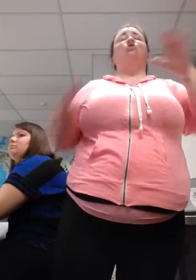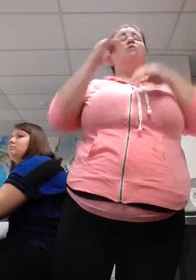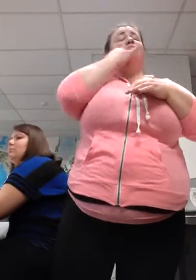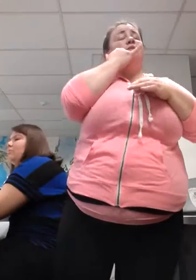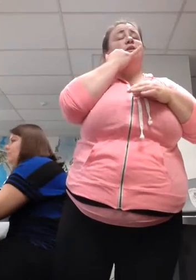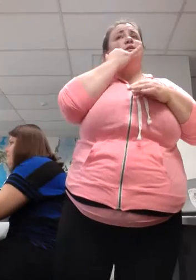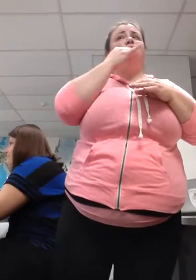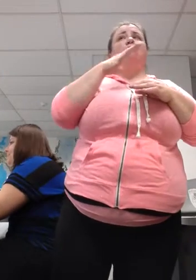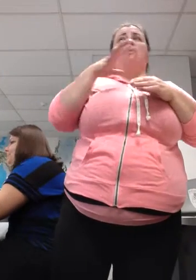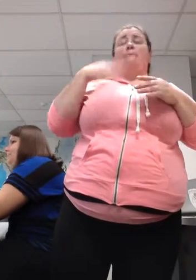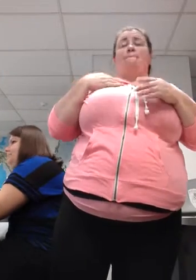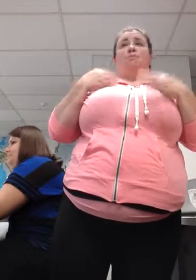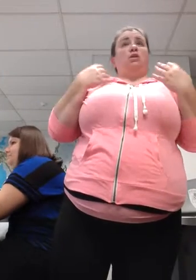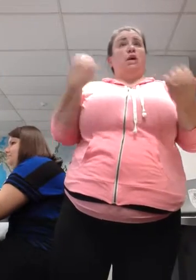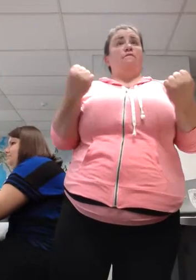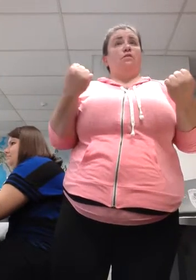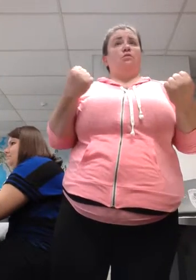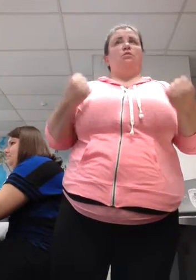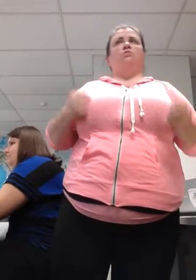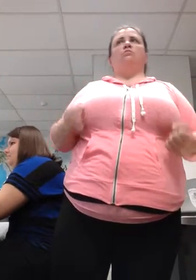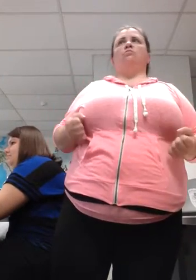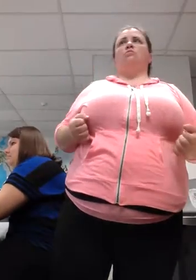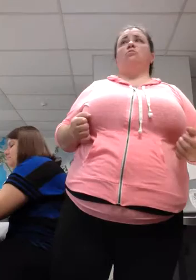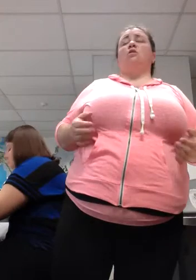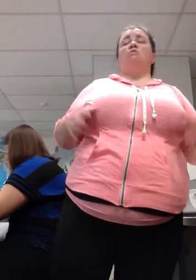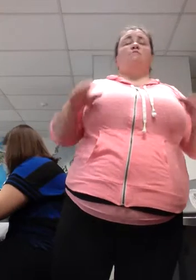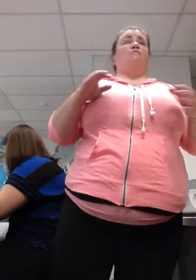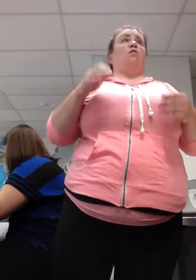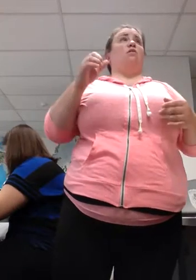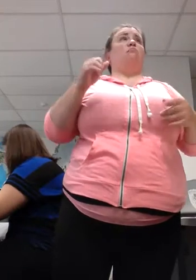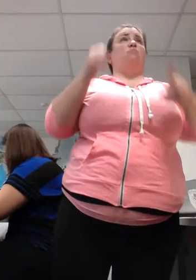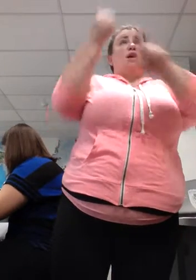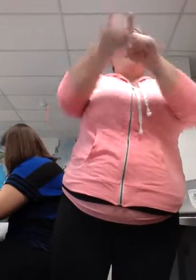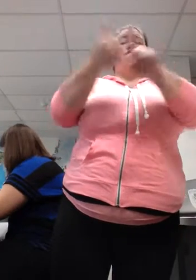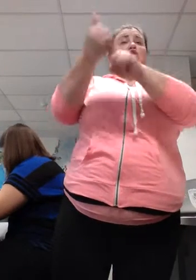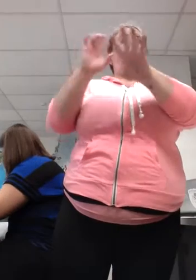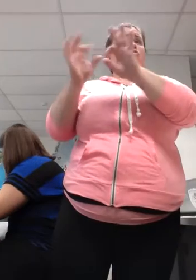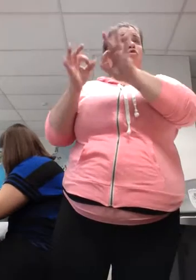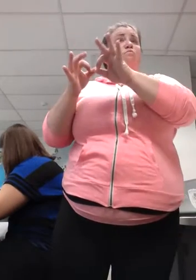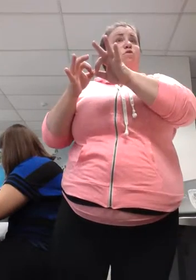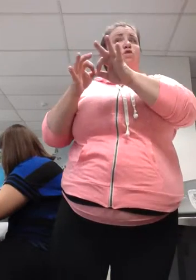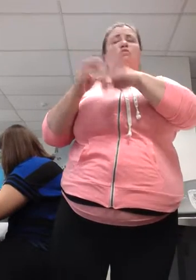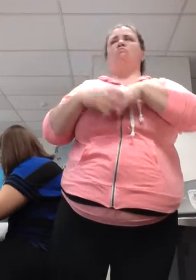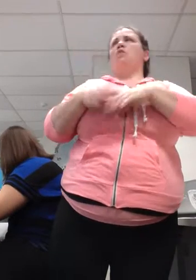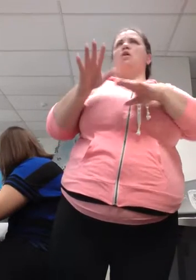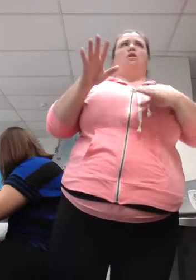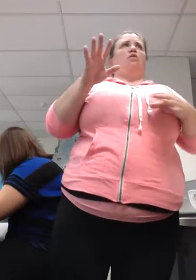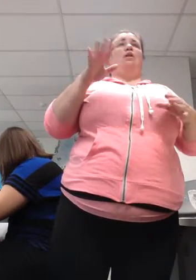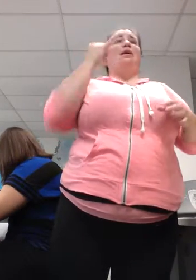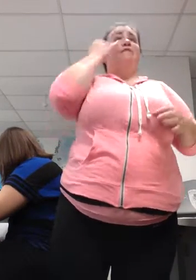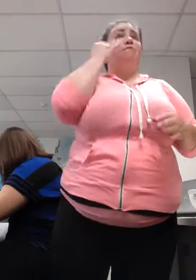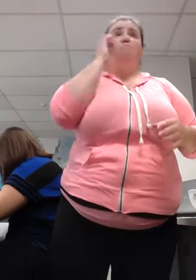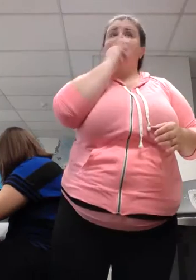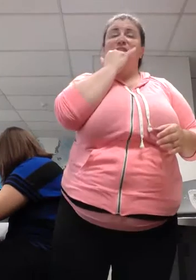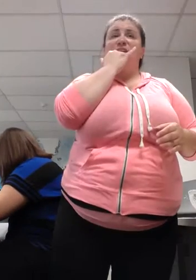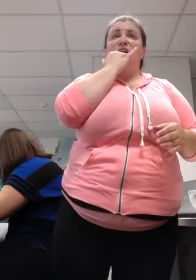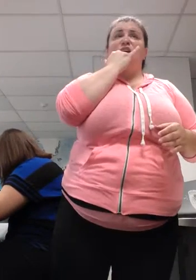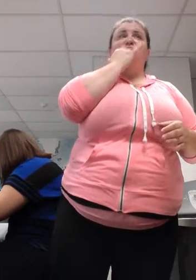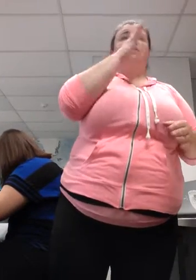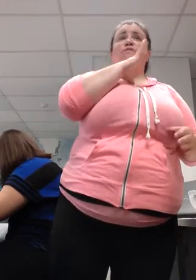Be confident about them. Every interpreter does. It doesn't mean that you're a bad interpreter. Just make that correction. Make sure